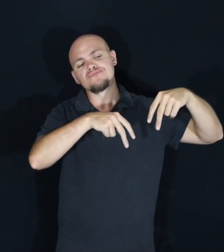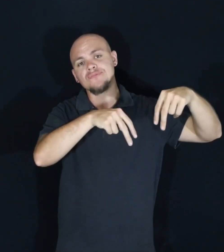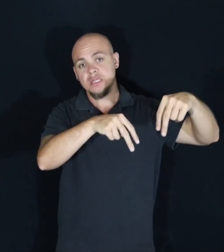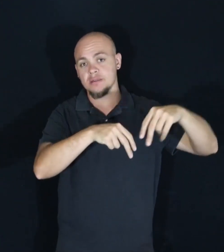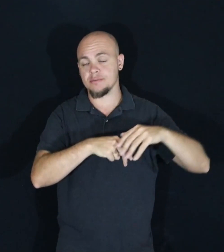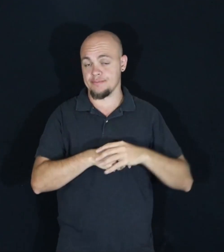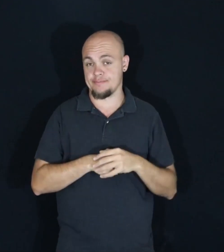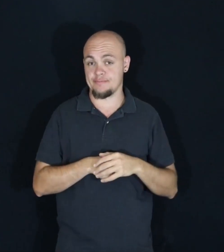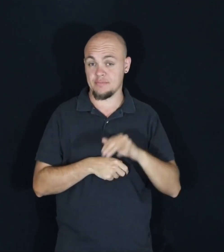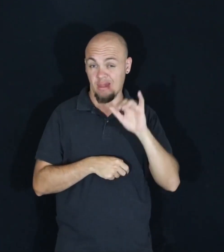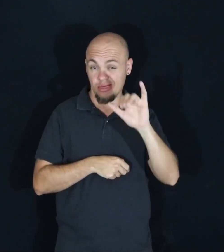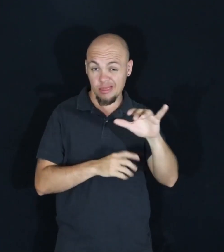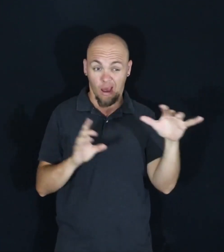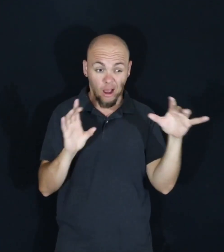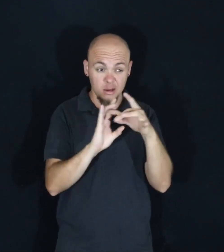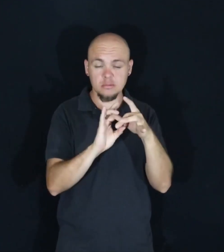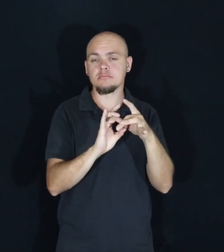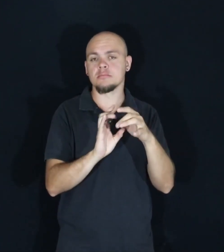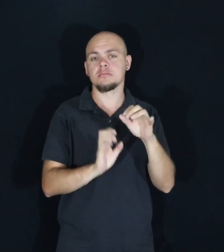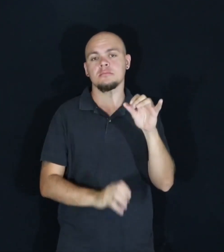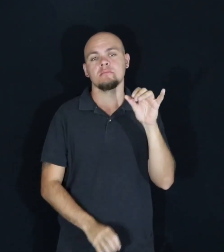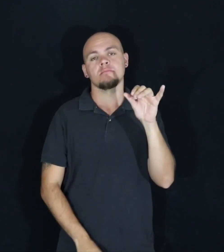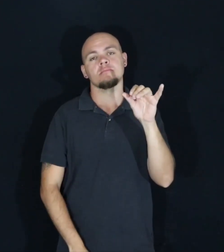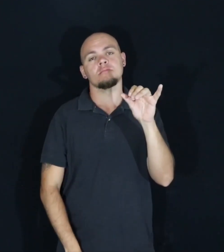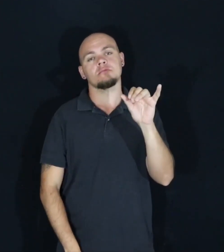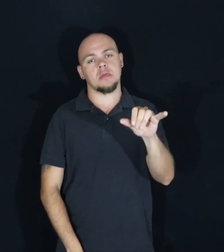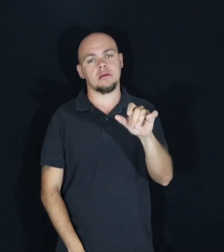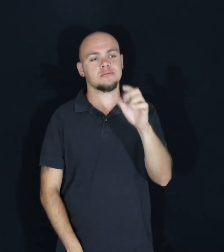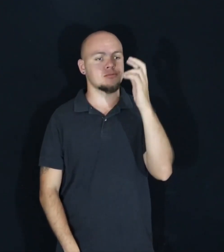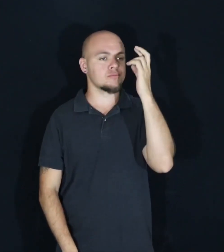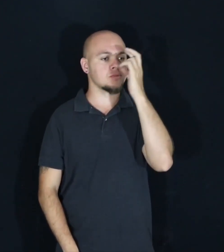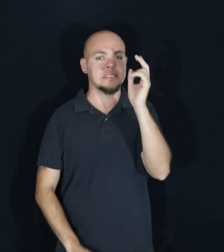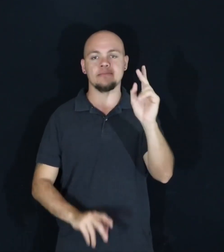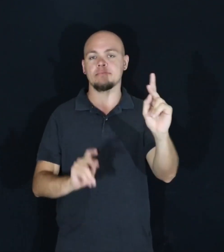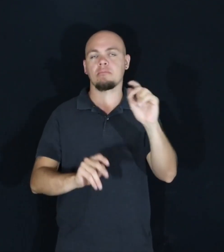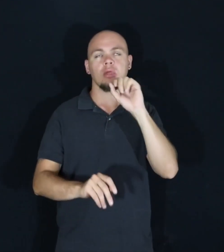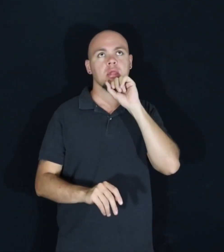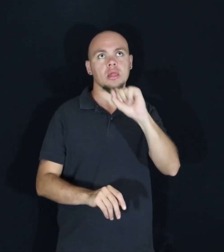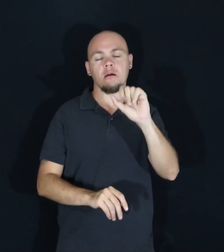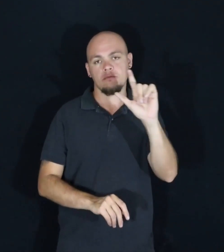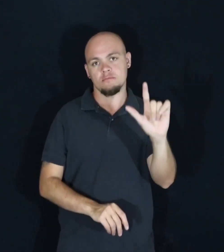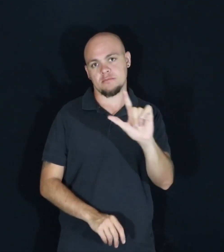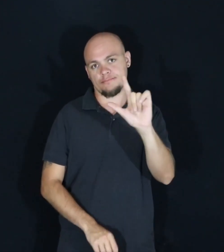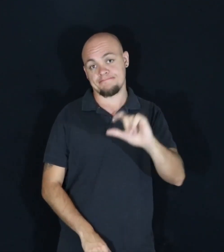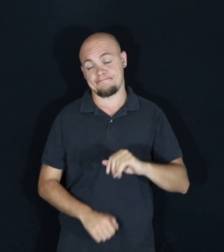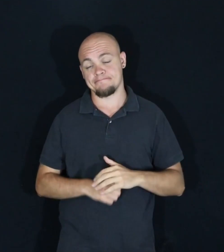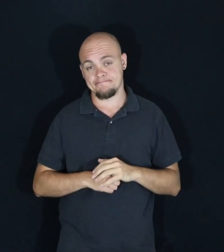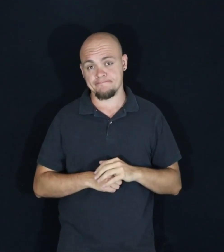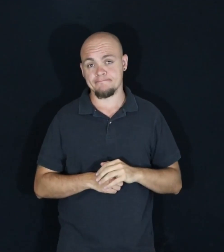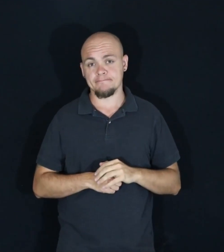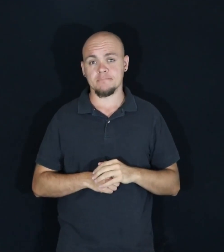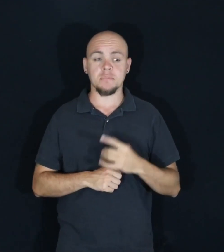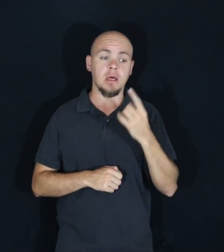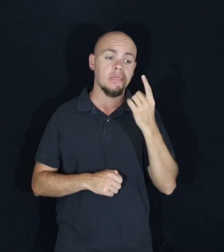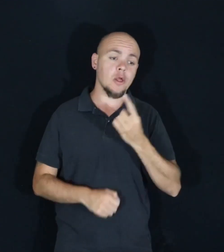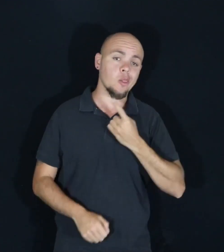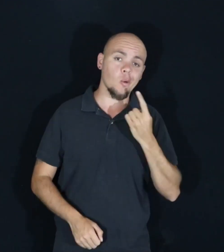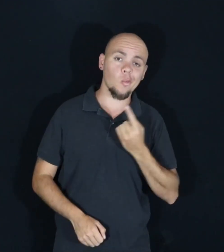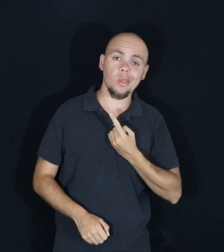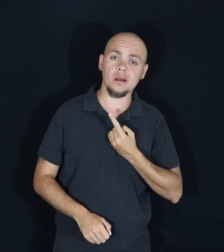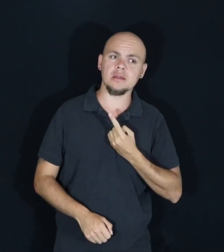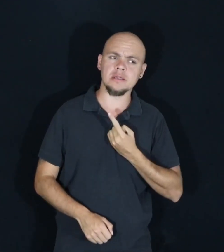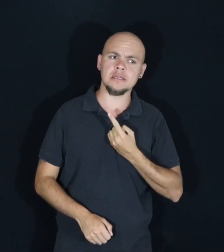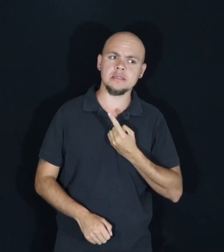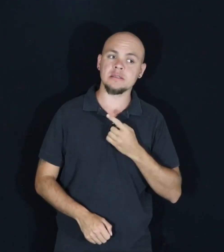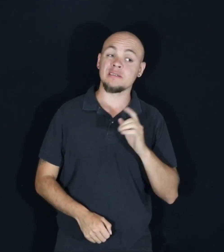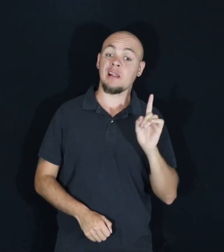That connection. That's another reason people love their libraries. The lonely, they feel a